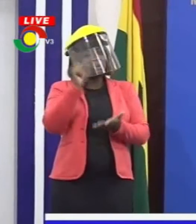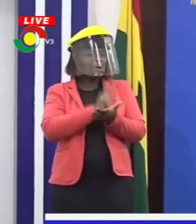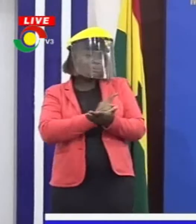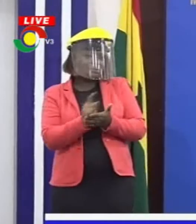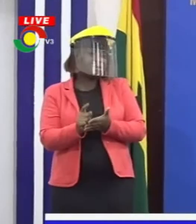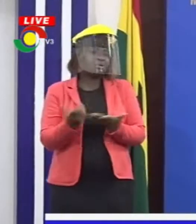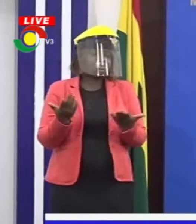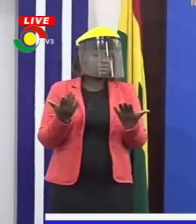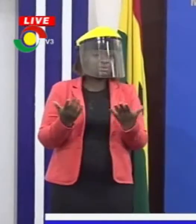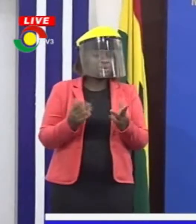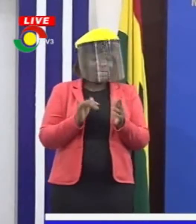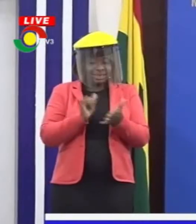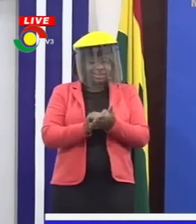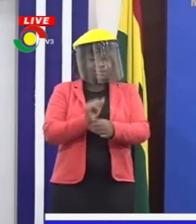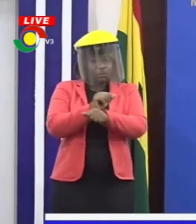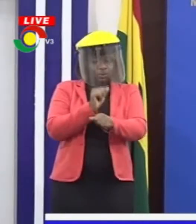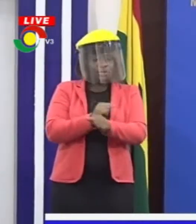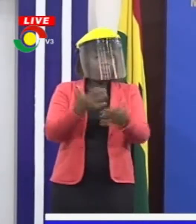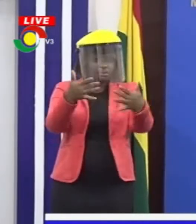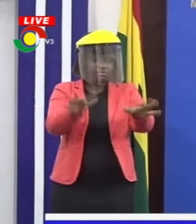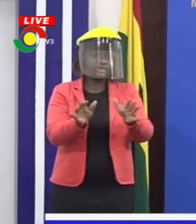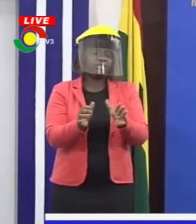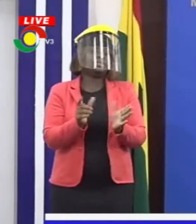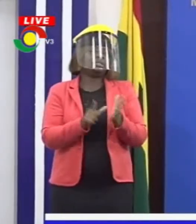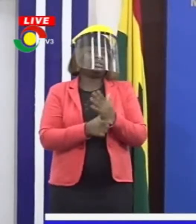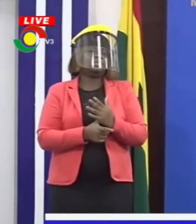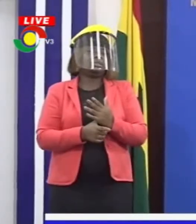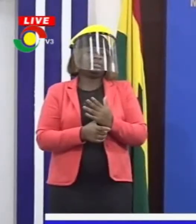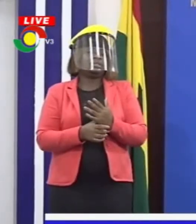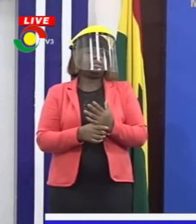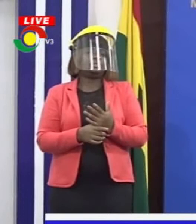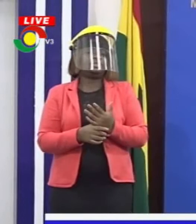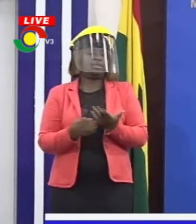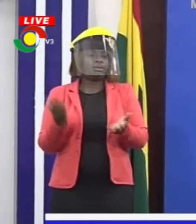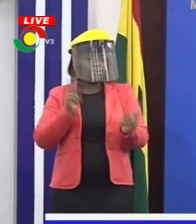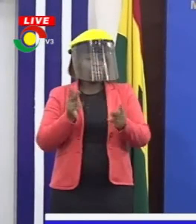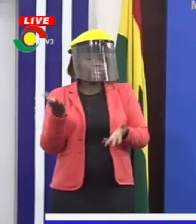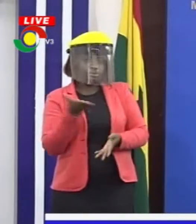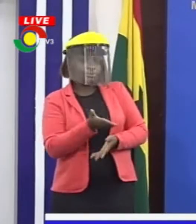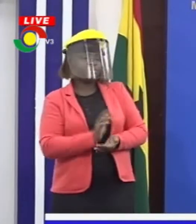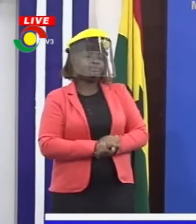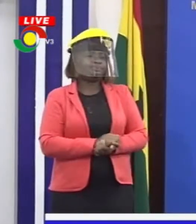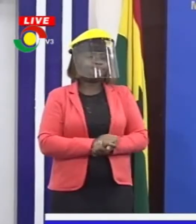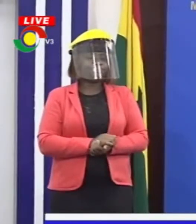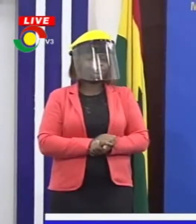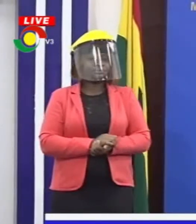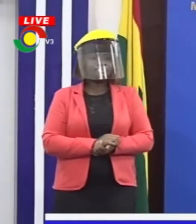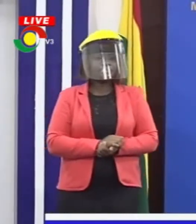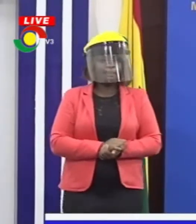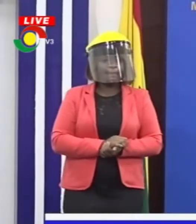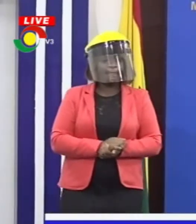week or so, this expansion will take place. And then the cases will be there. With